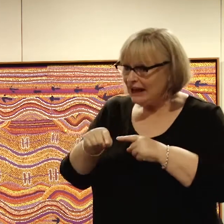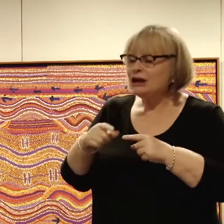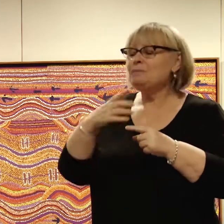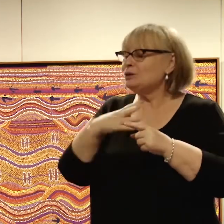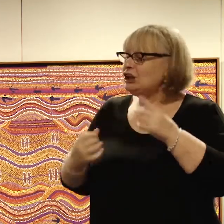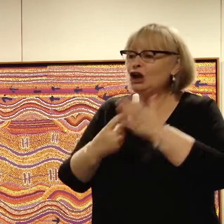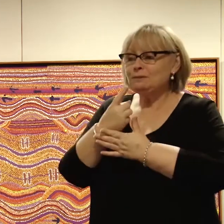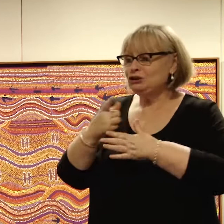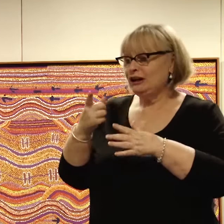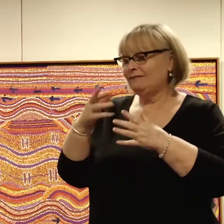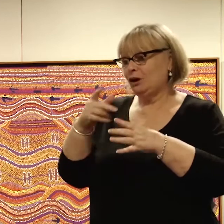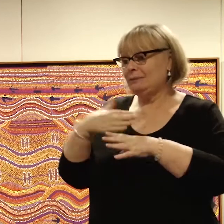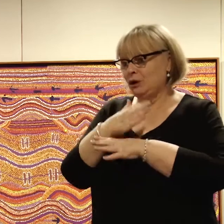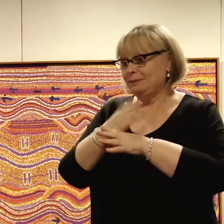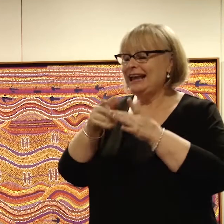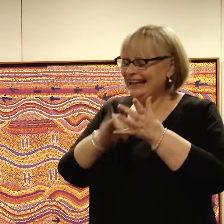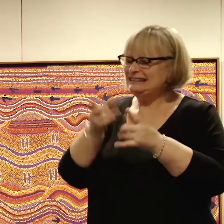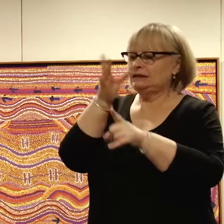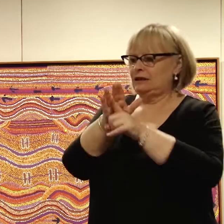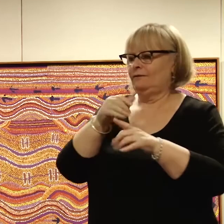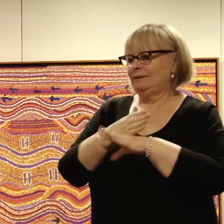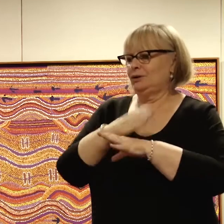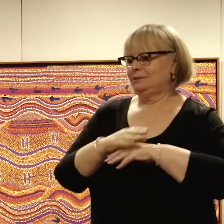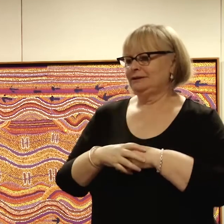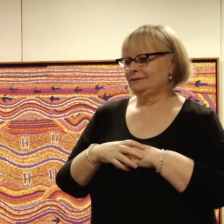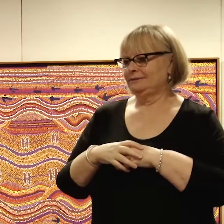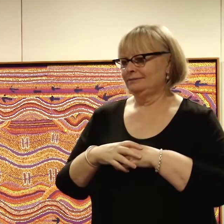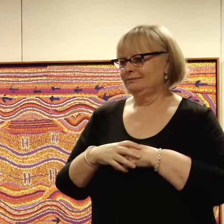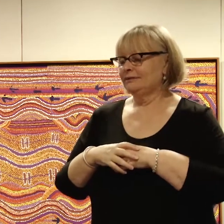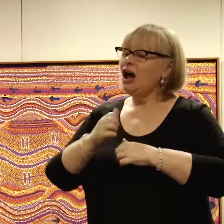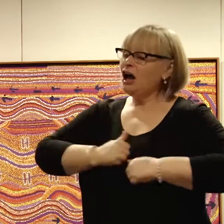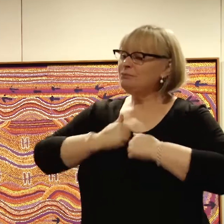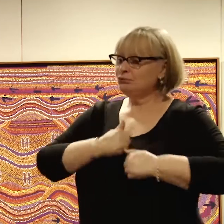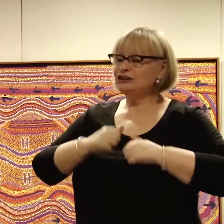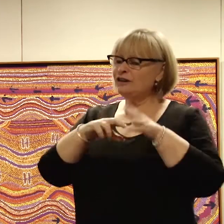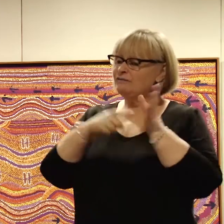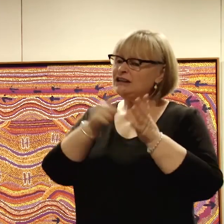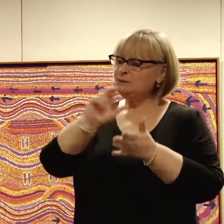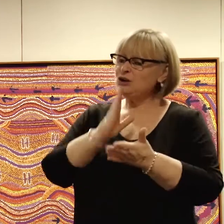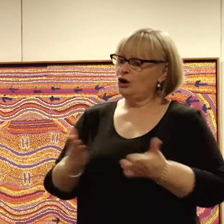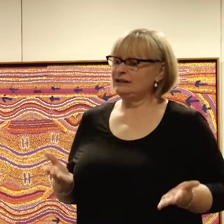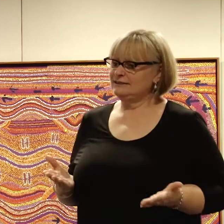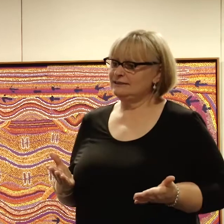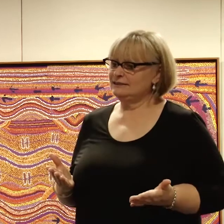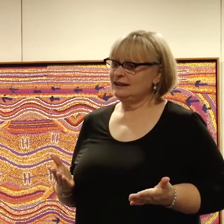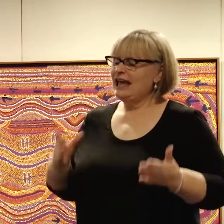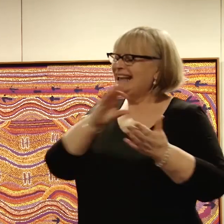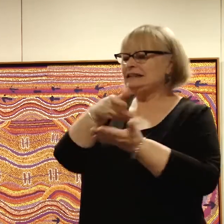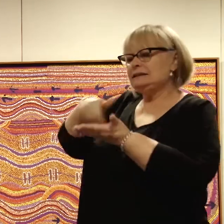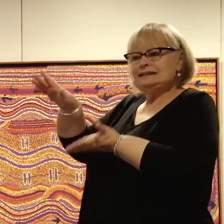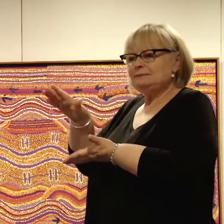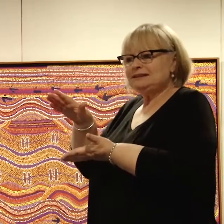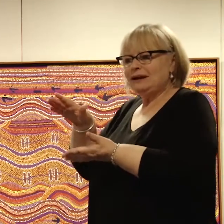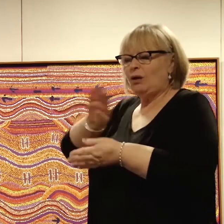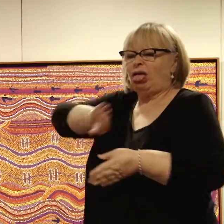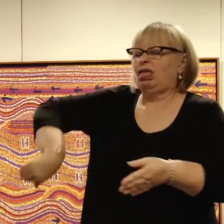only chance of employment you have is self-employment. I appreciated the fact he was honest and didn't dismiss me out of